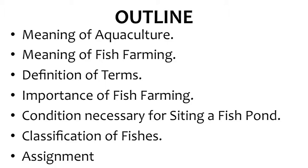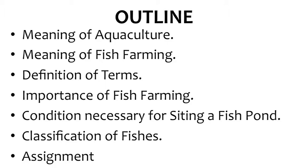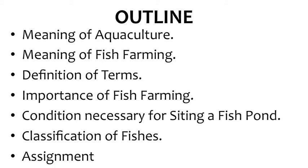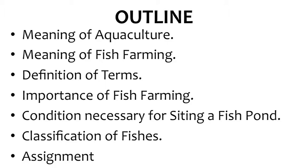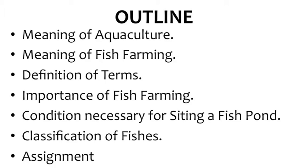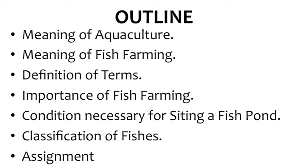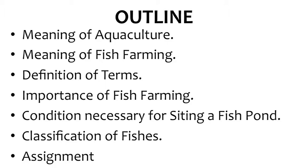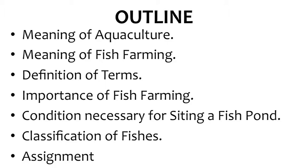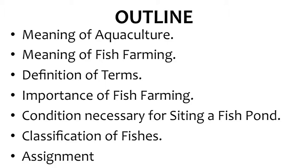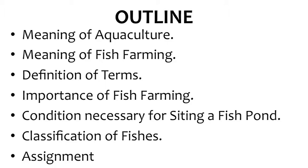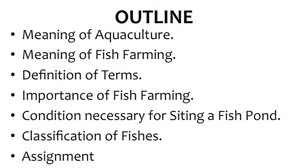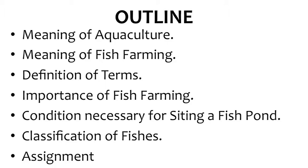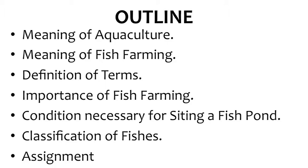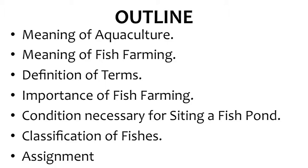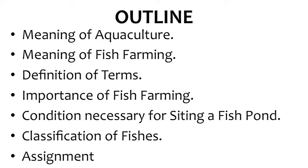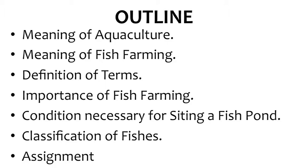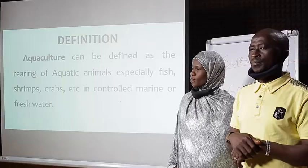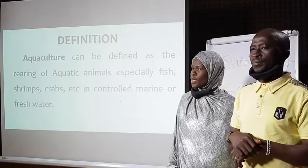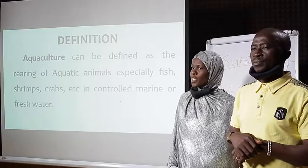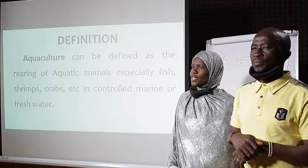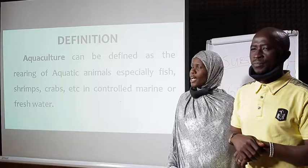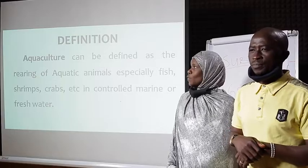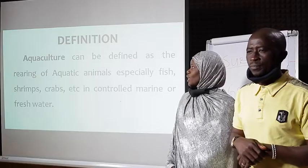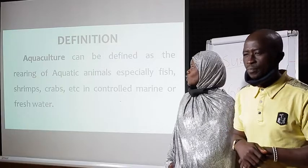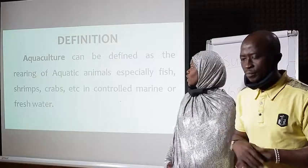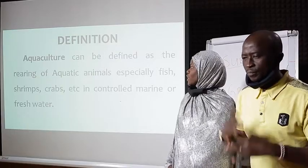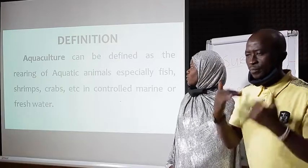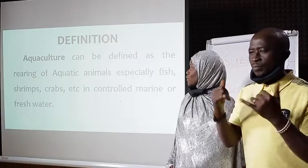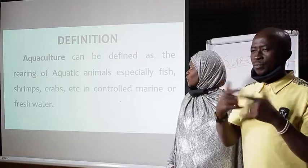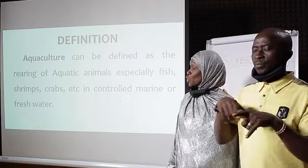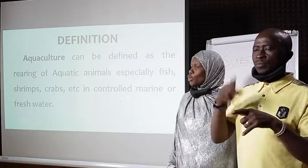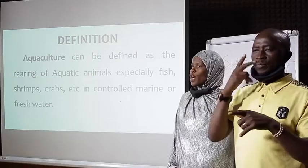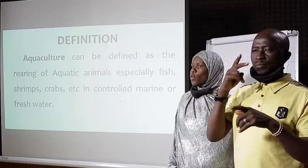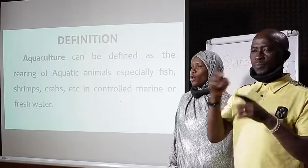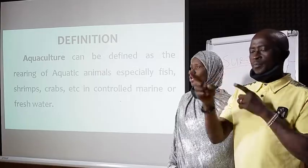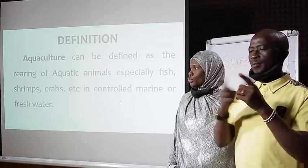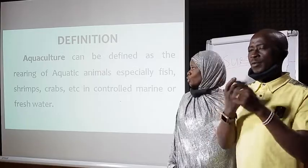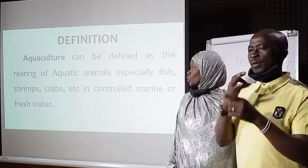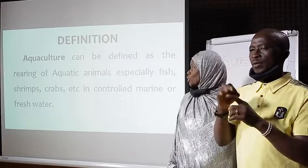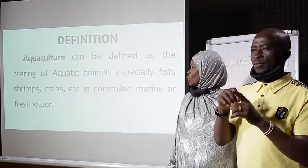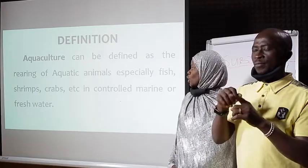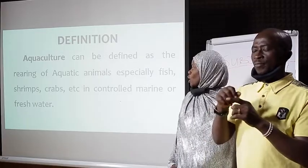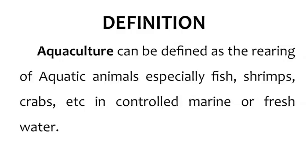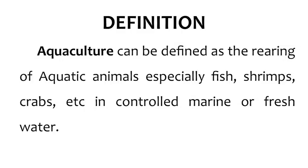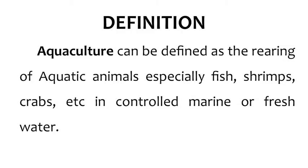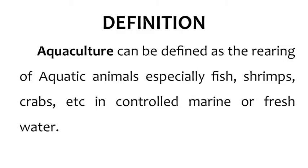fishes, then assignment. Now let's look at the definition of aquaculture.